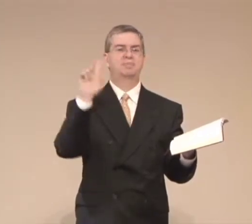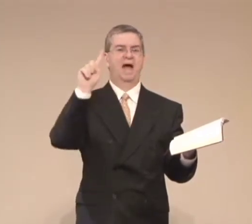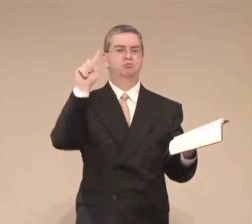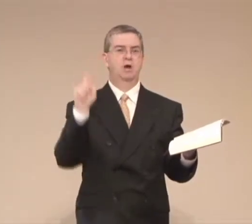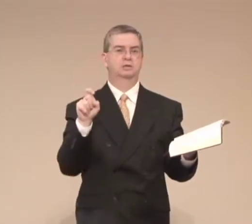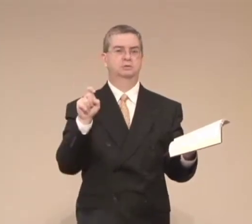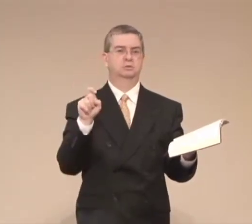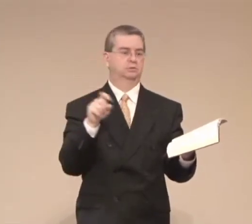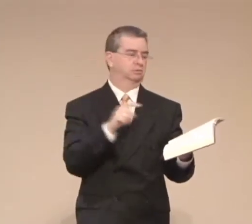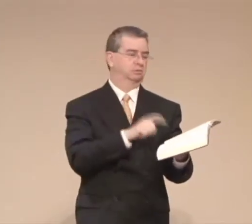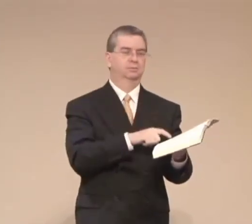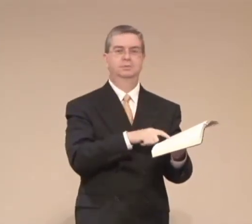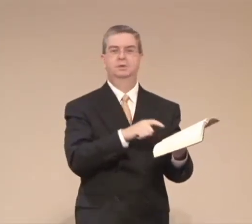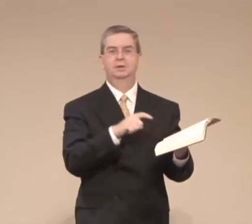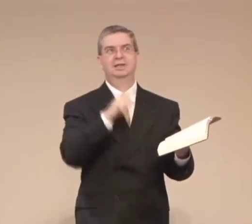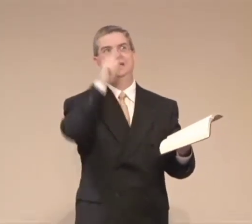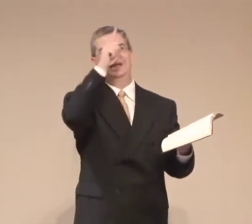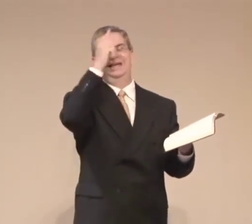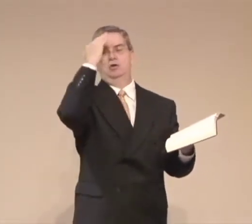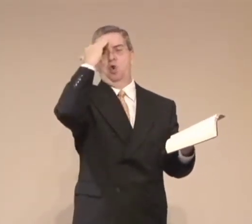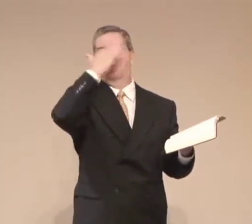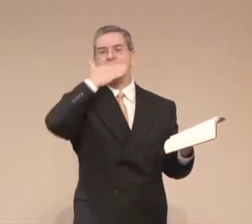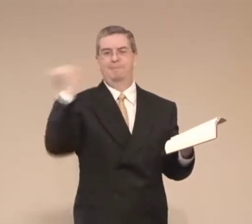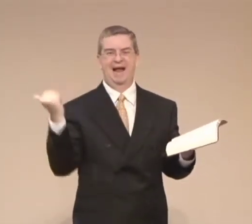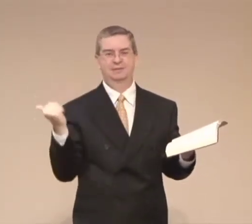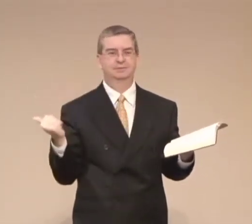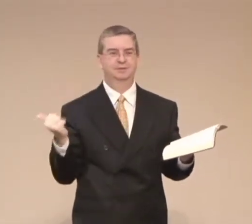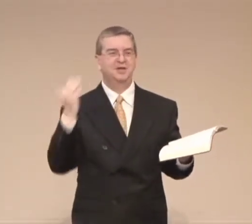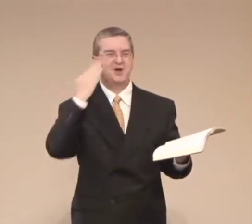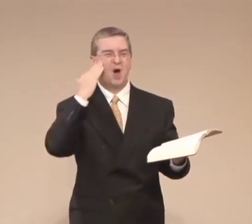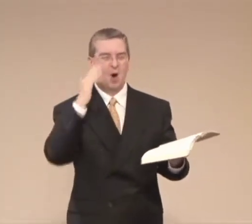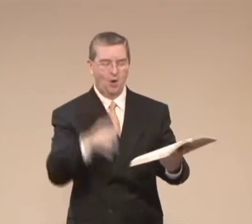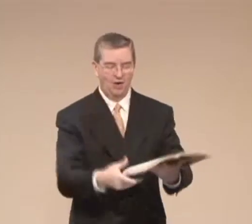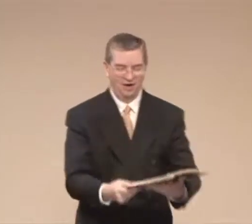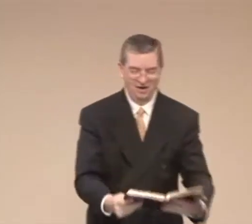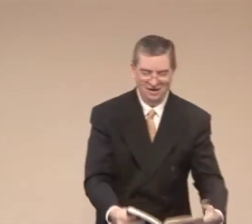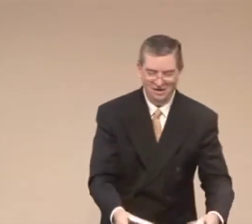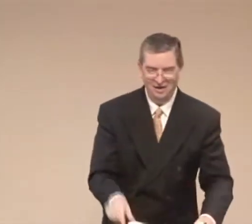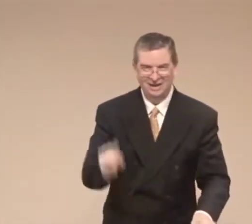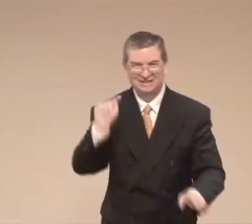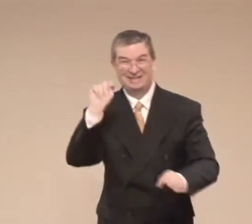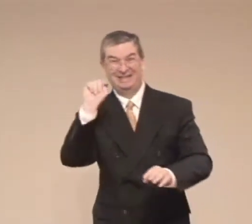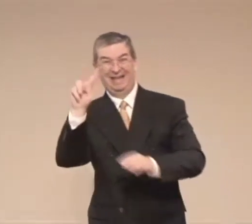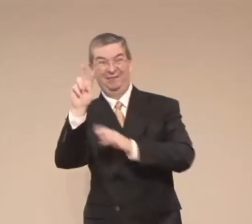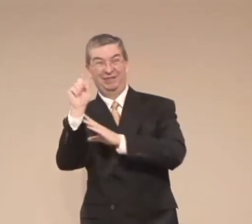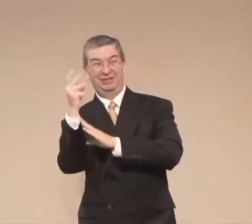And it is written, it says, just do it. God knows best.